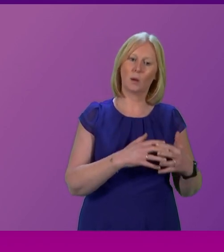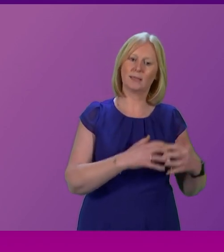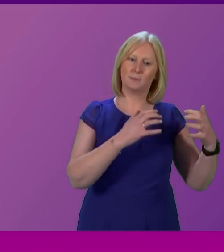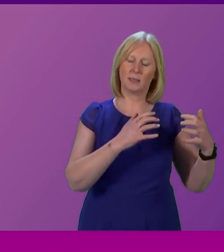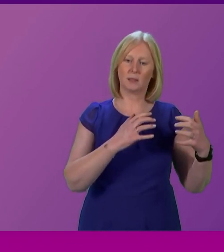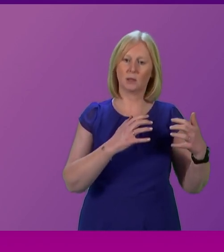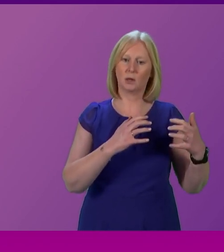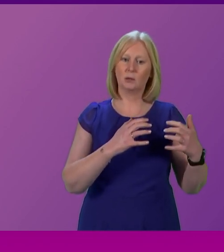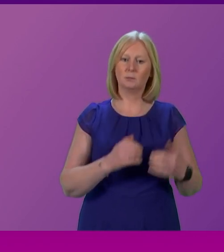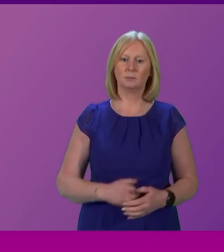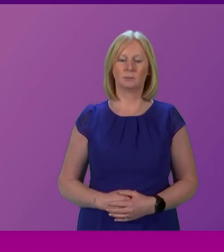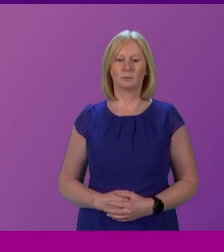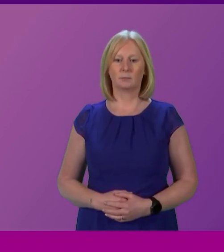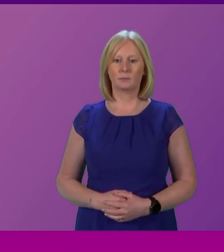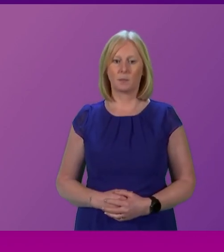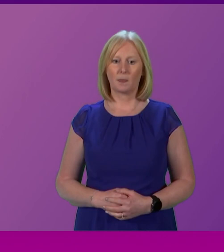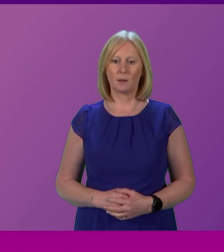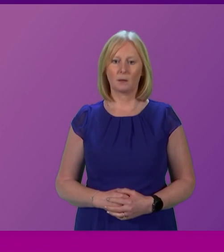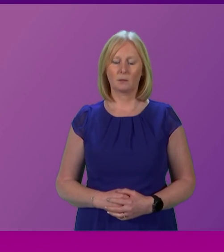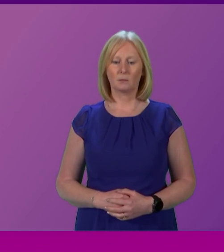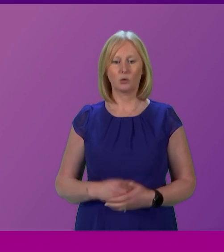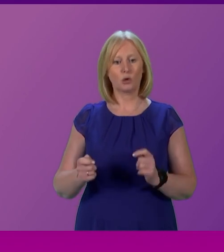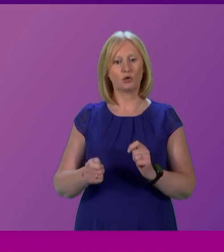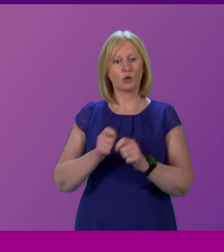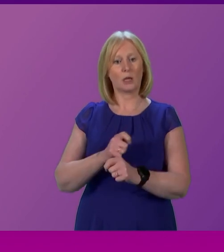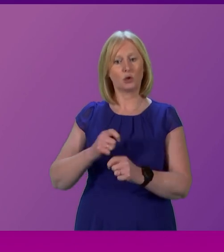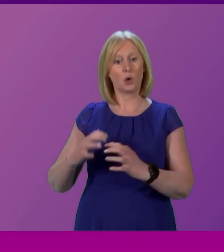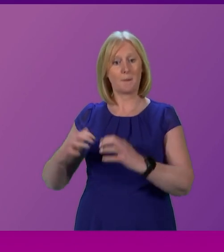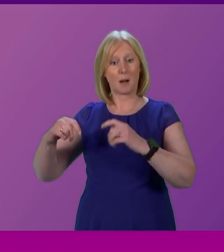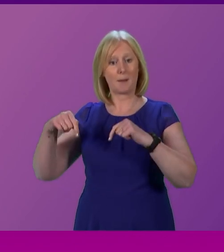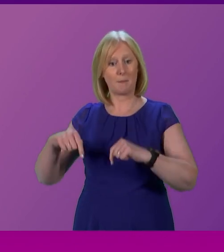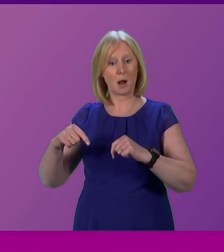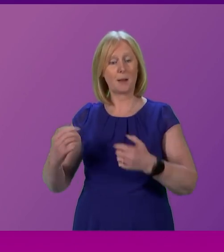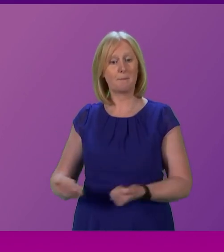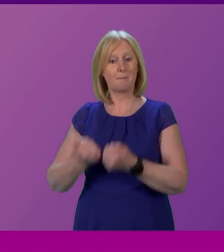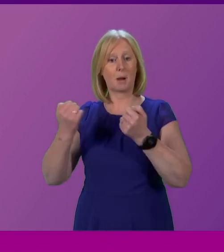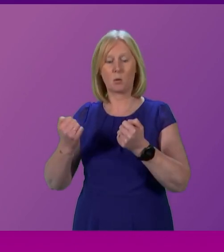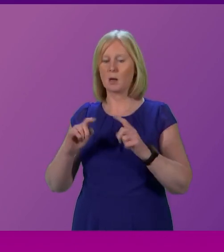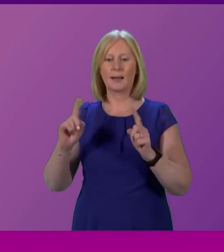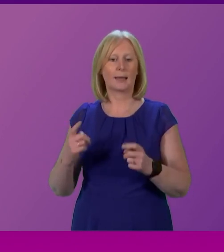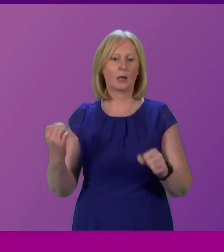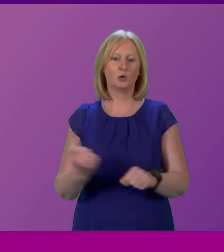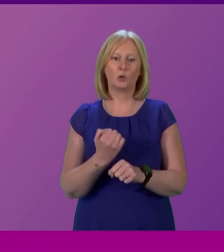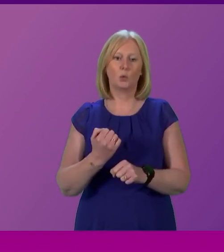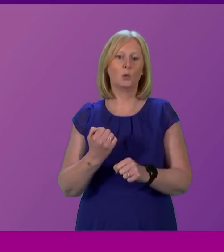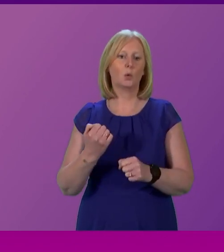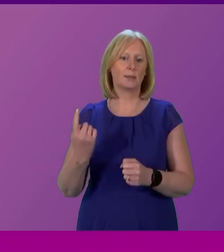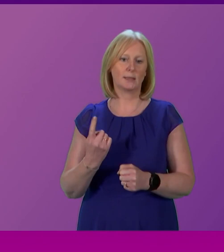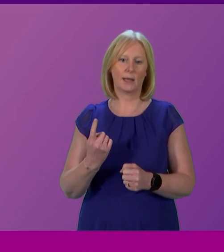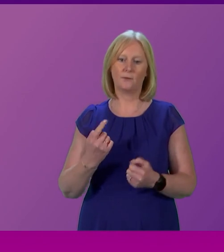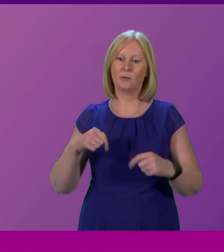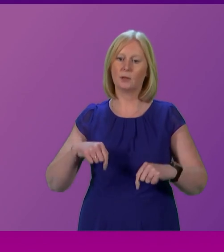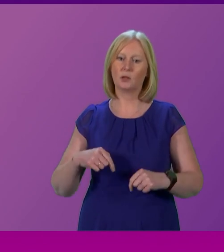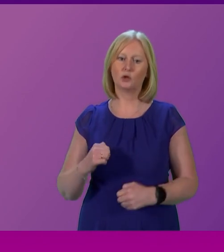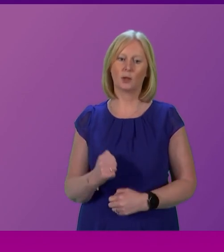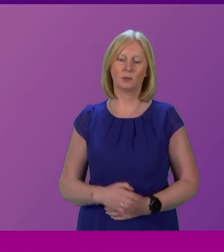of this Parliament. Without a change to this Parliament's powers, we cannot ourselves legislate for an independence referendum. But that does